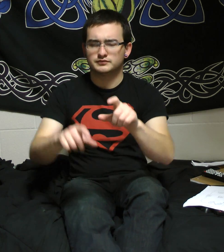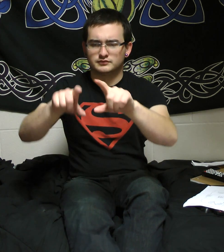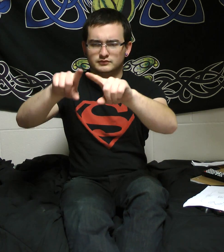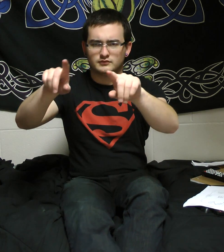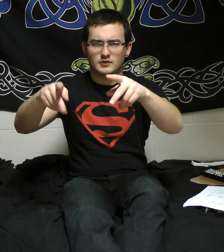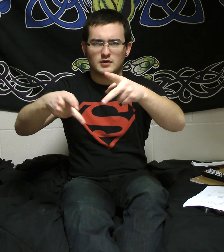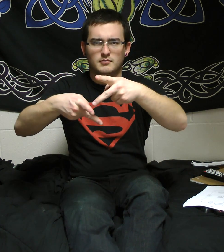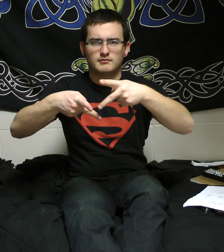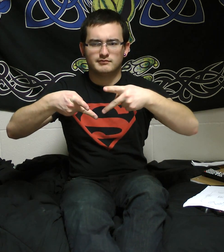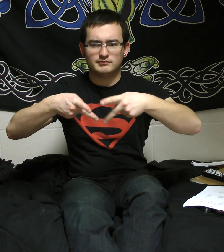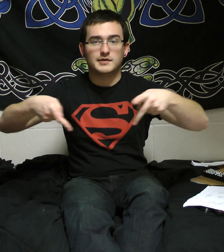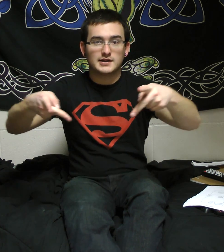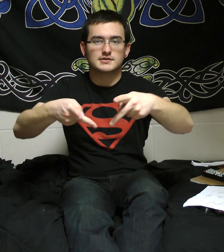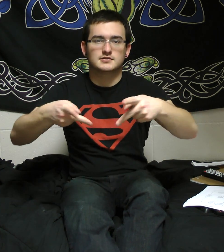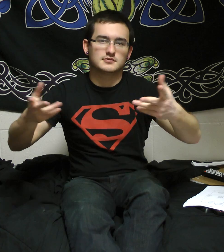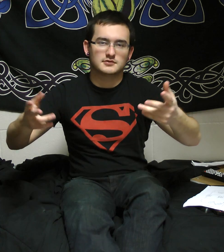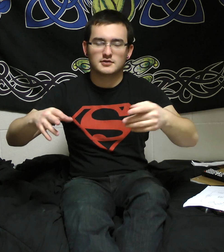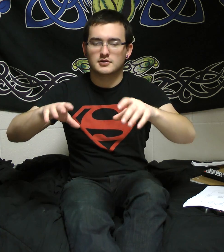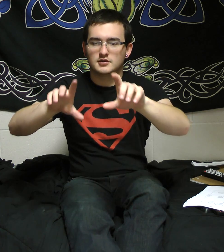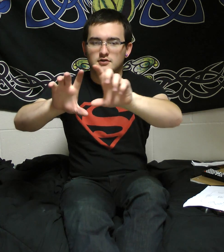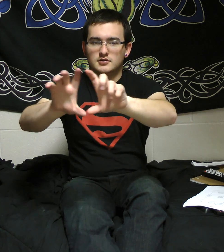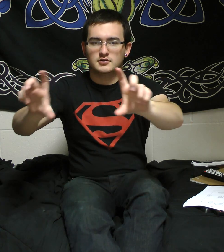Yeah, now